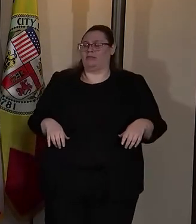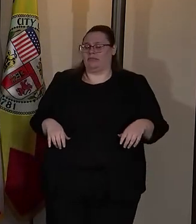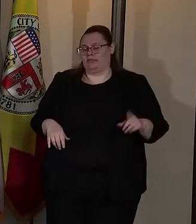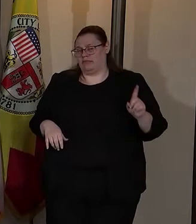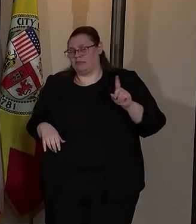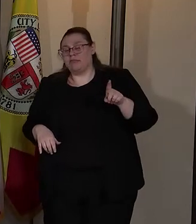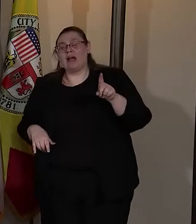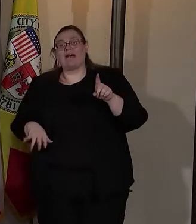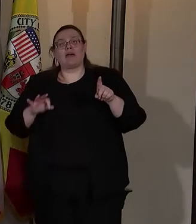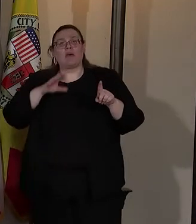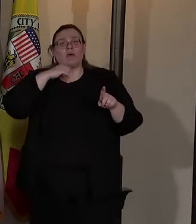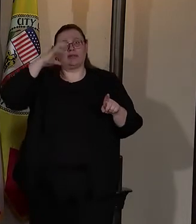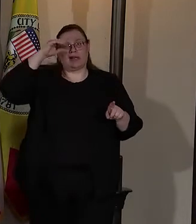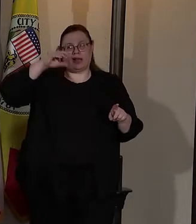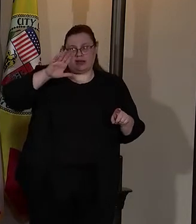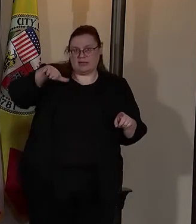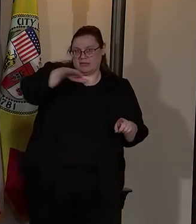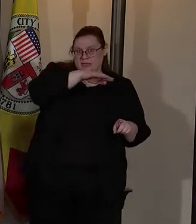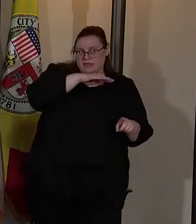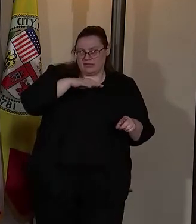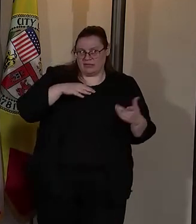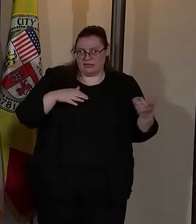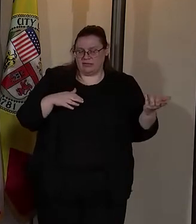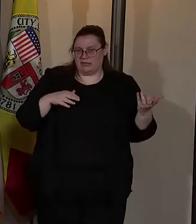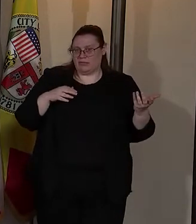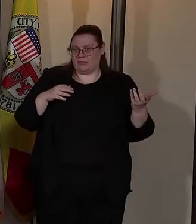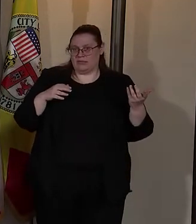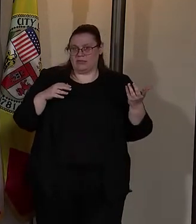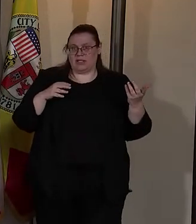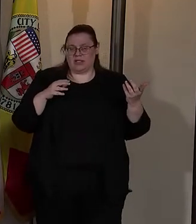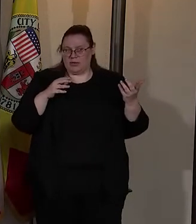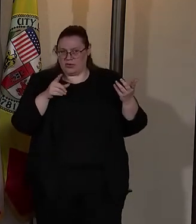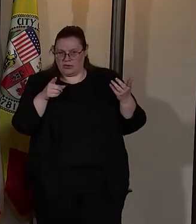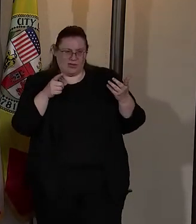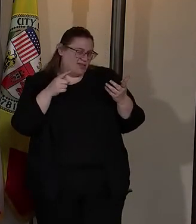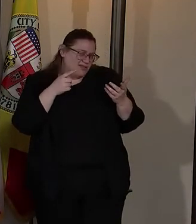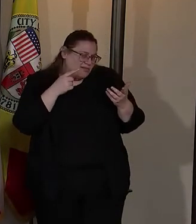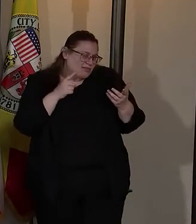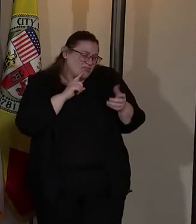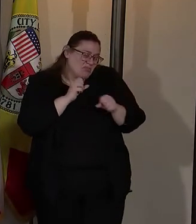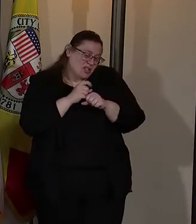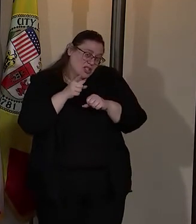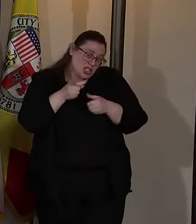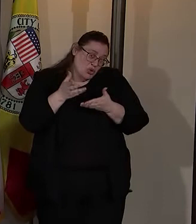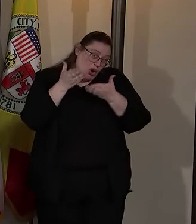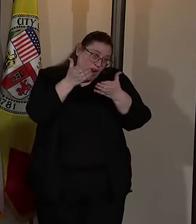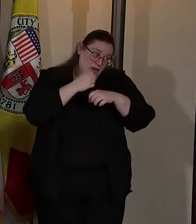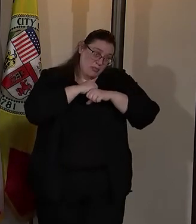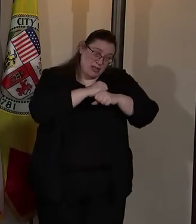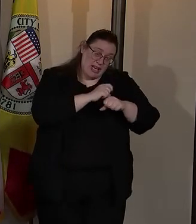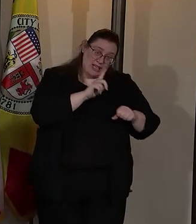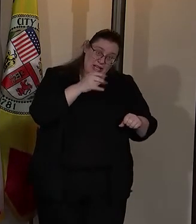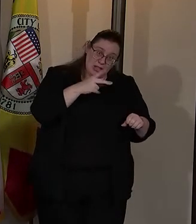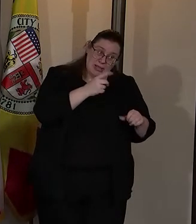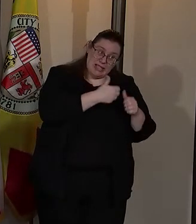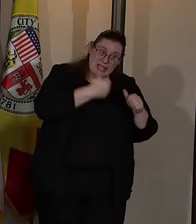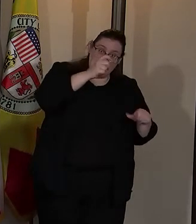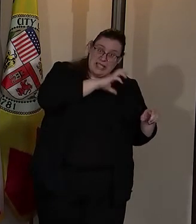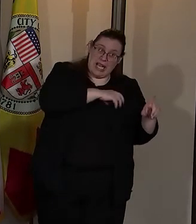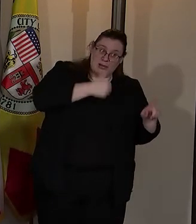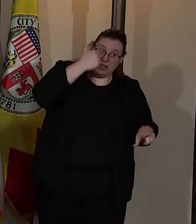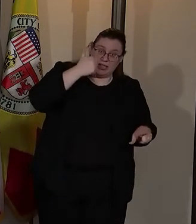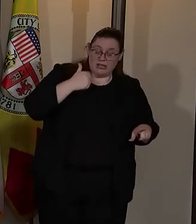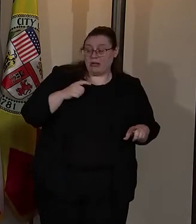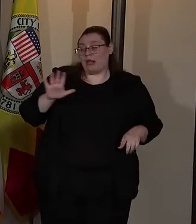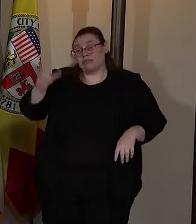found some of the older guys and I said, guys, you're tearing the space-time fabric. Tell me you did not offer to protect an LAPD captain. And they said, look,